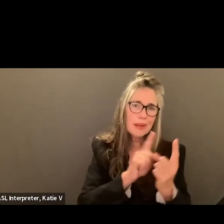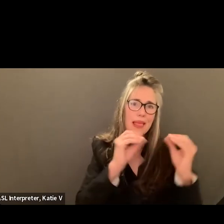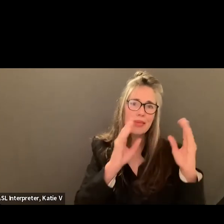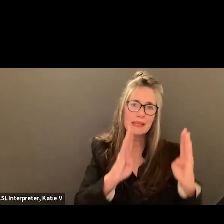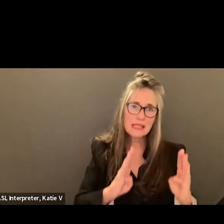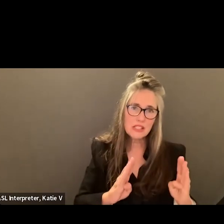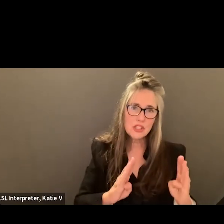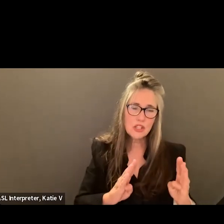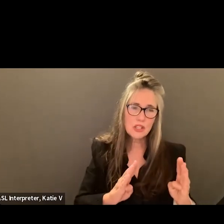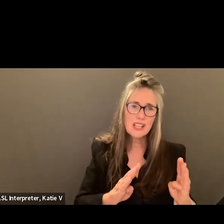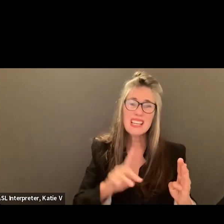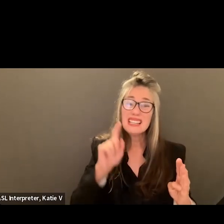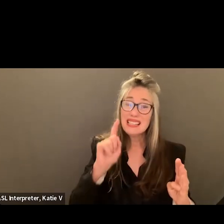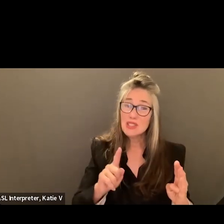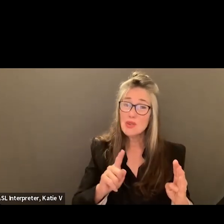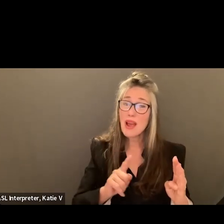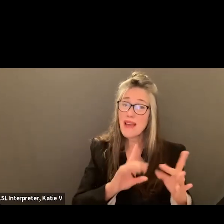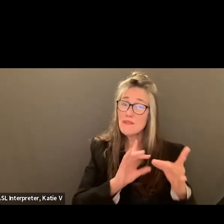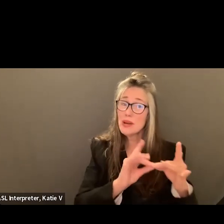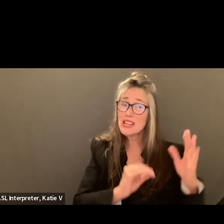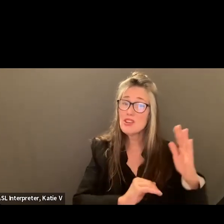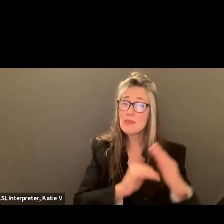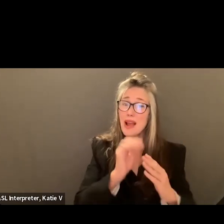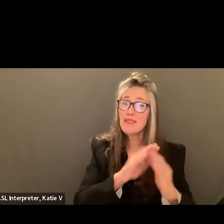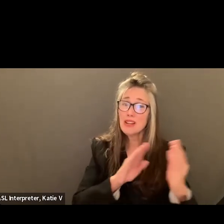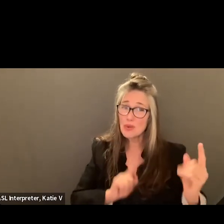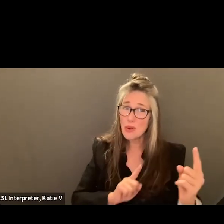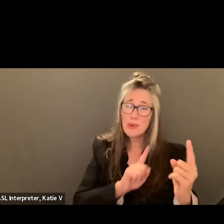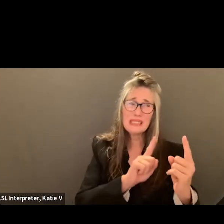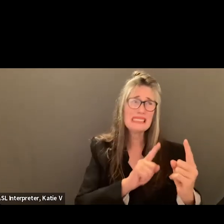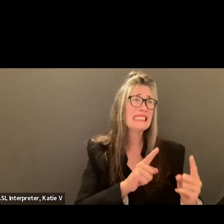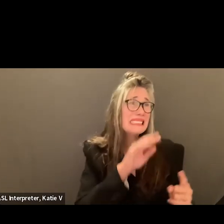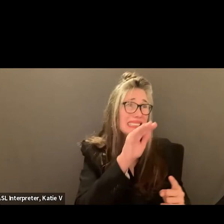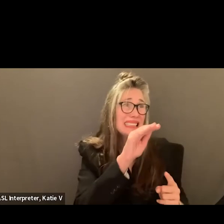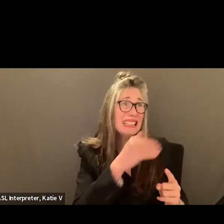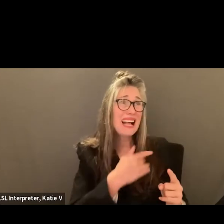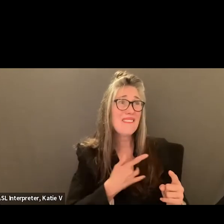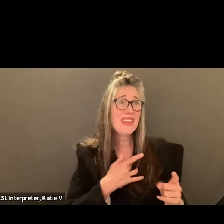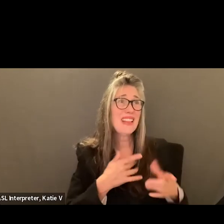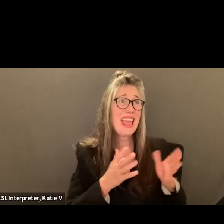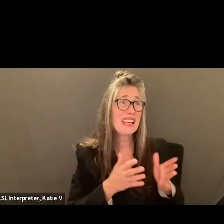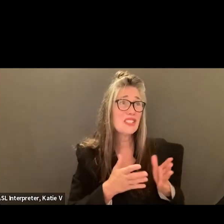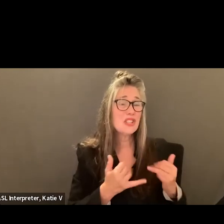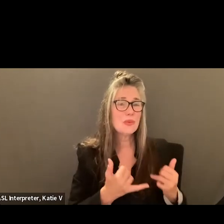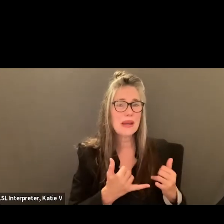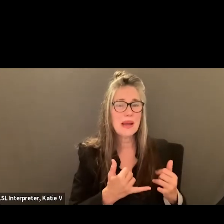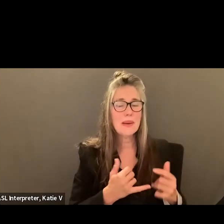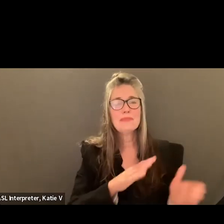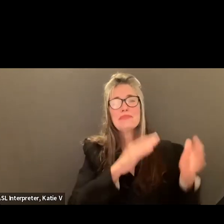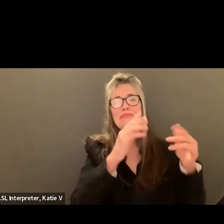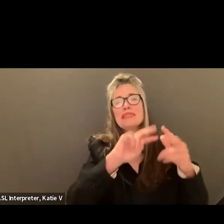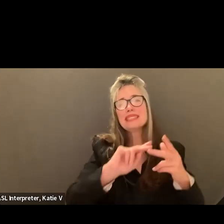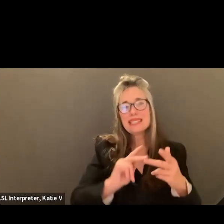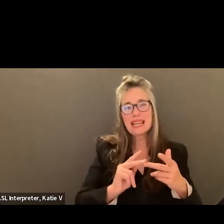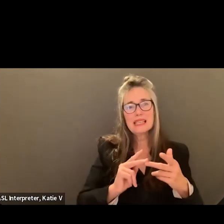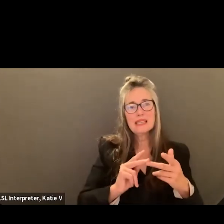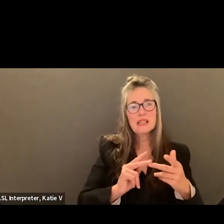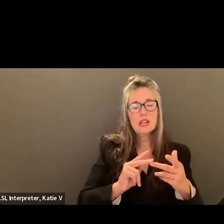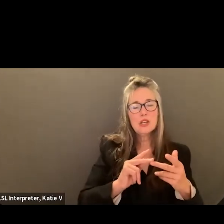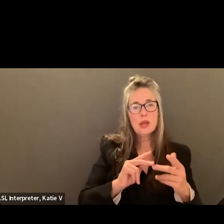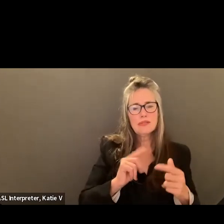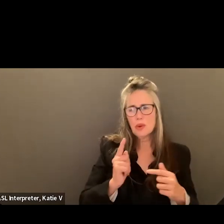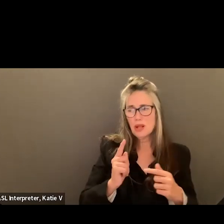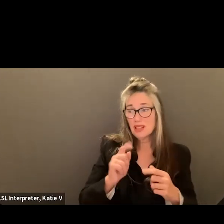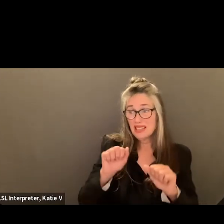So you have to have the comfortable relationship with the teacher to approach them and say, hey, I'm feeling really anxious right now. And then you have to, you know, undergo like,